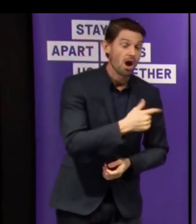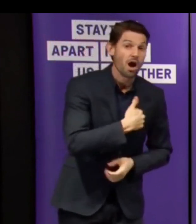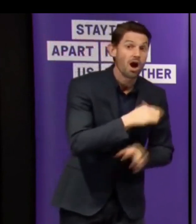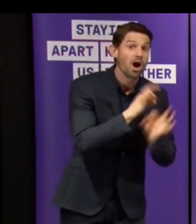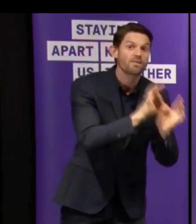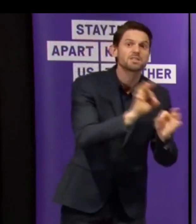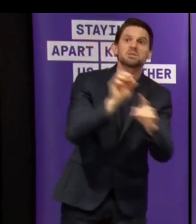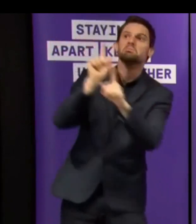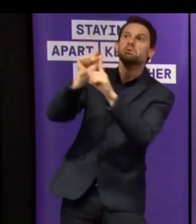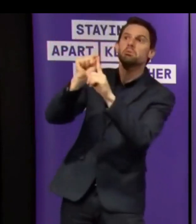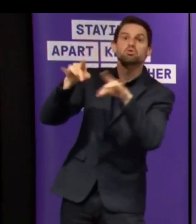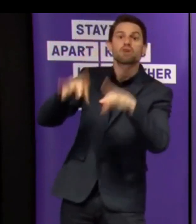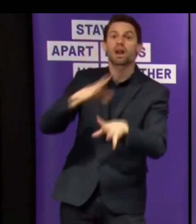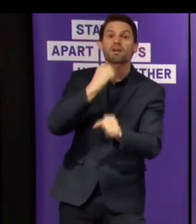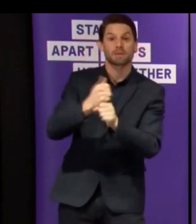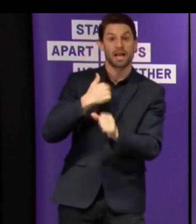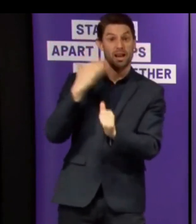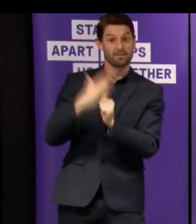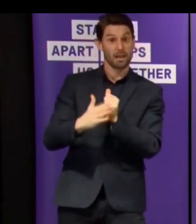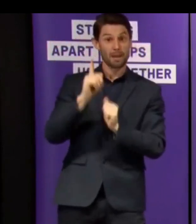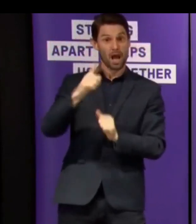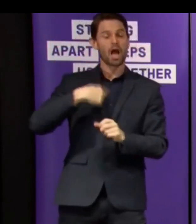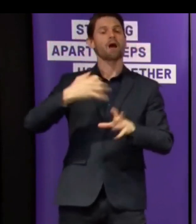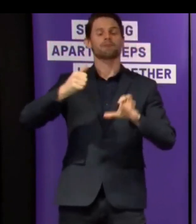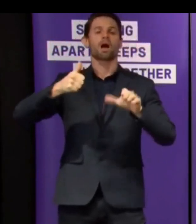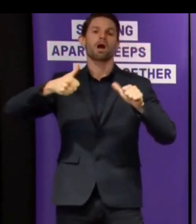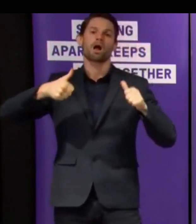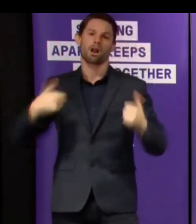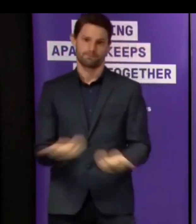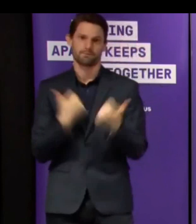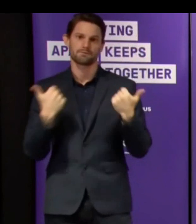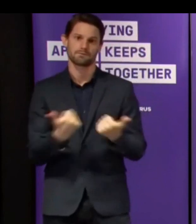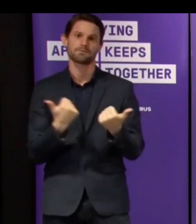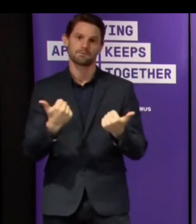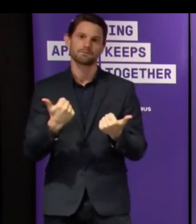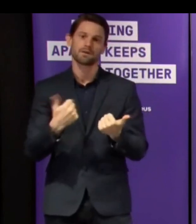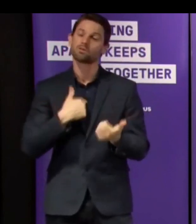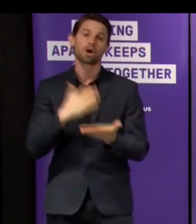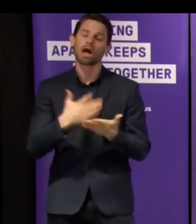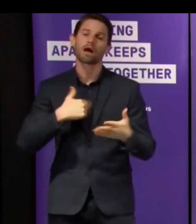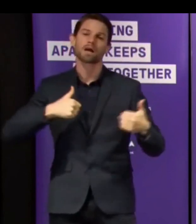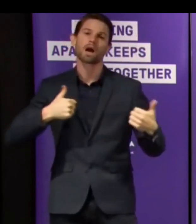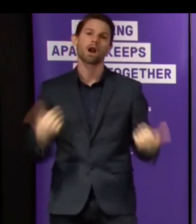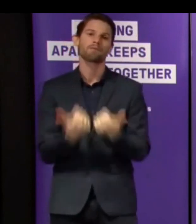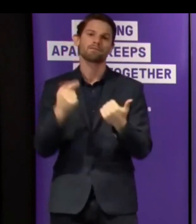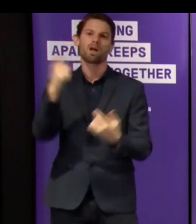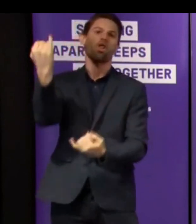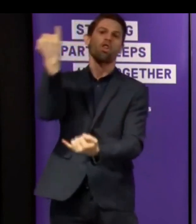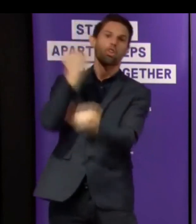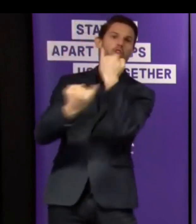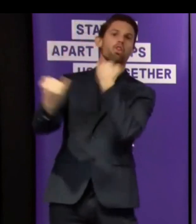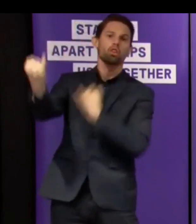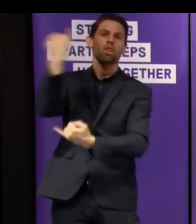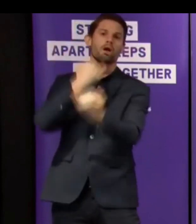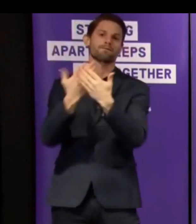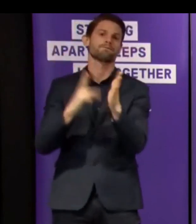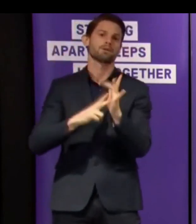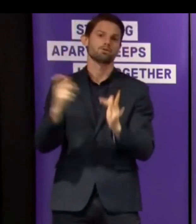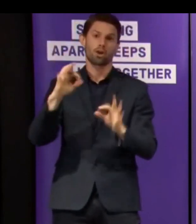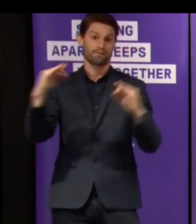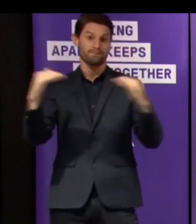nor will I, but I'm just about sick and tired of letting this slip because it's the greatest insult to the people of Victoria